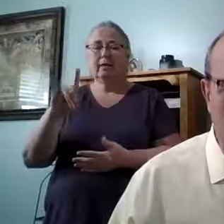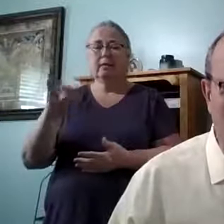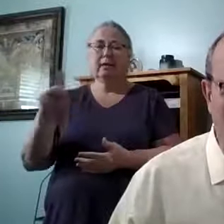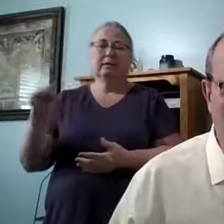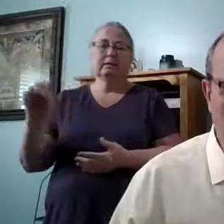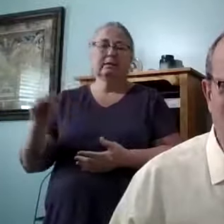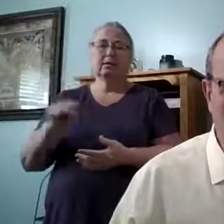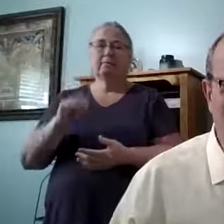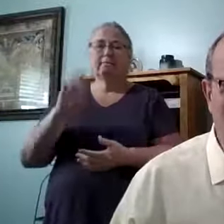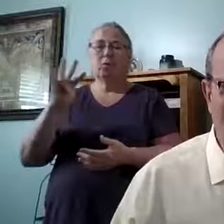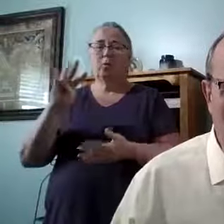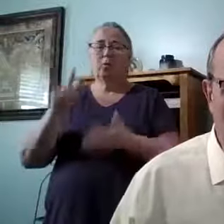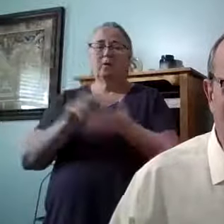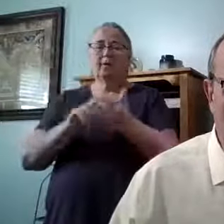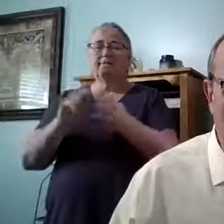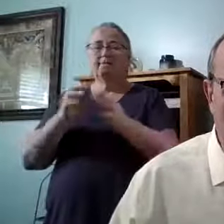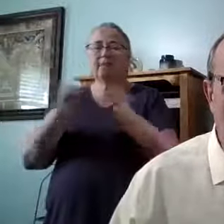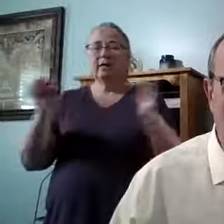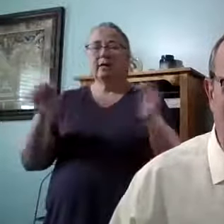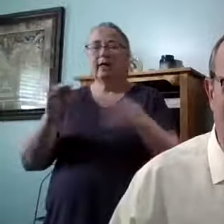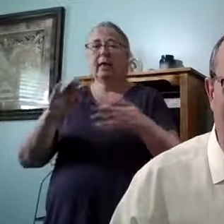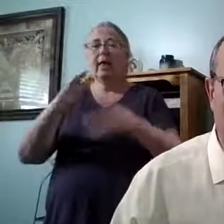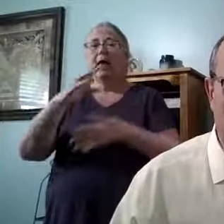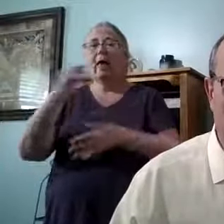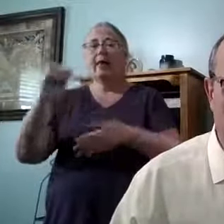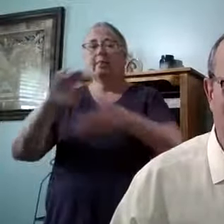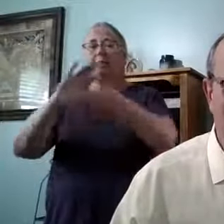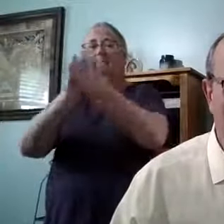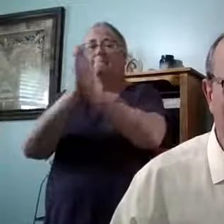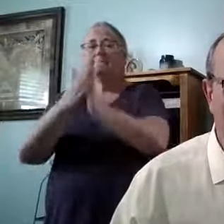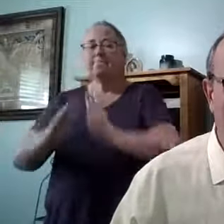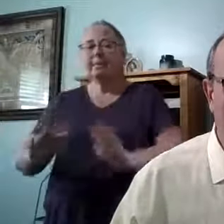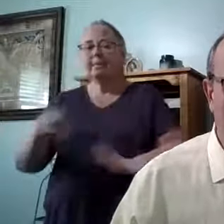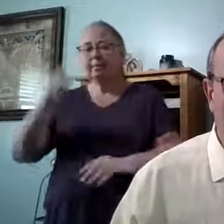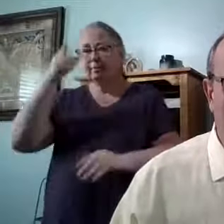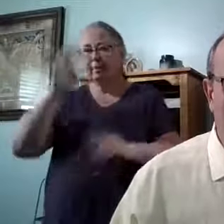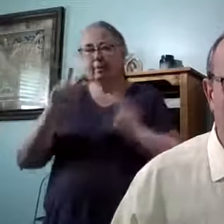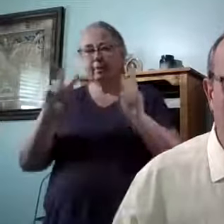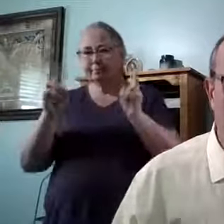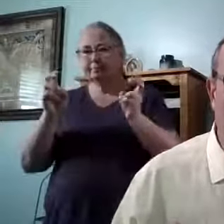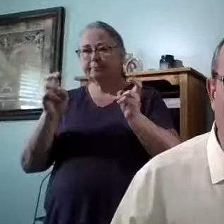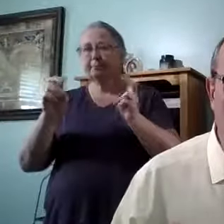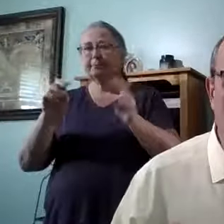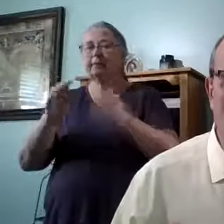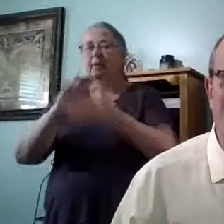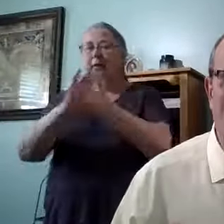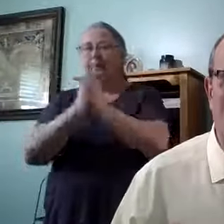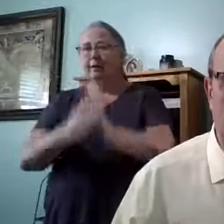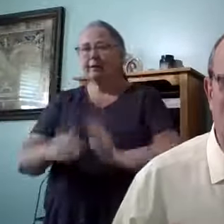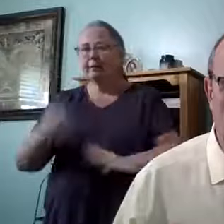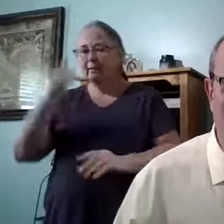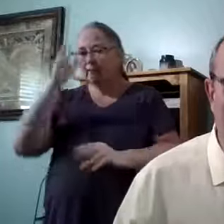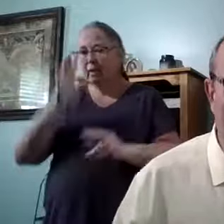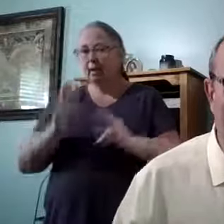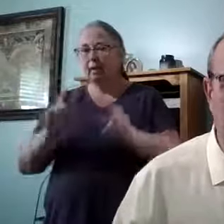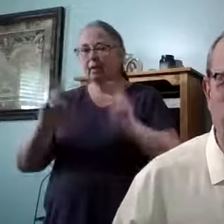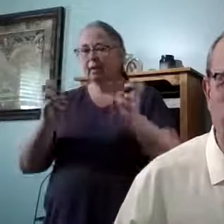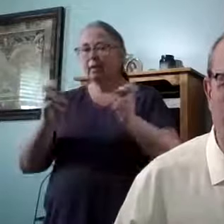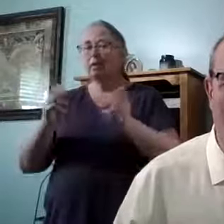the phrase is used, and the peace of God. Okay. It says, the peace of God that